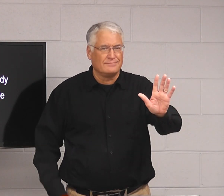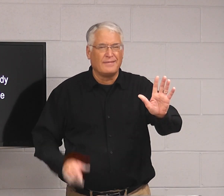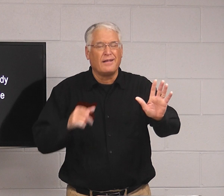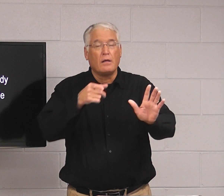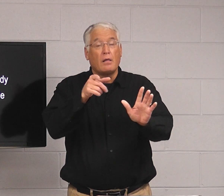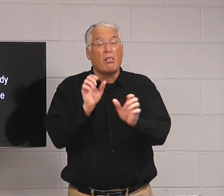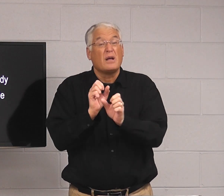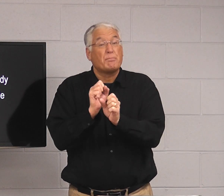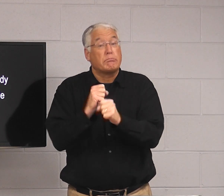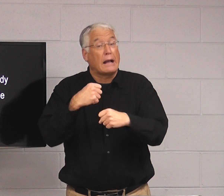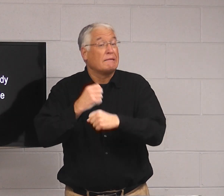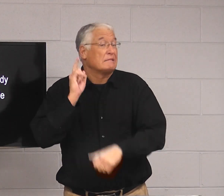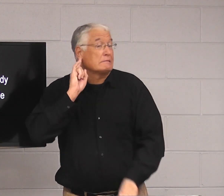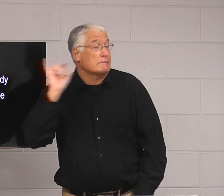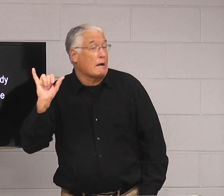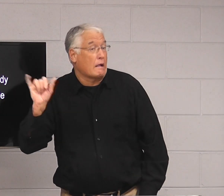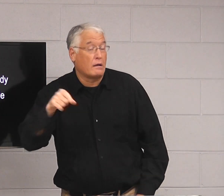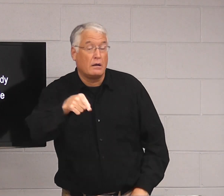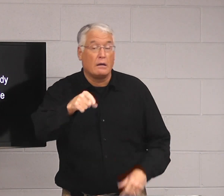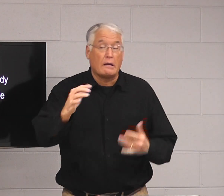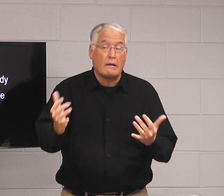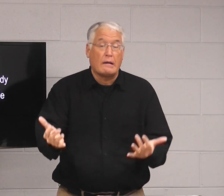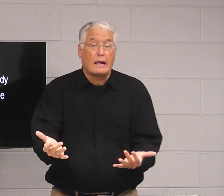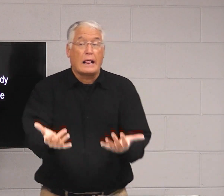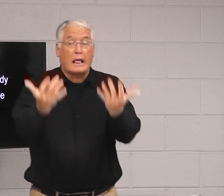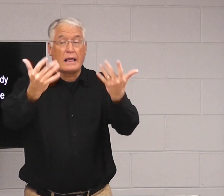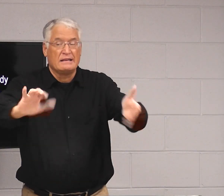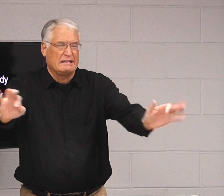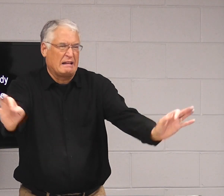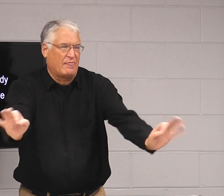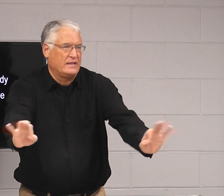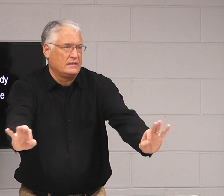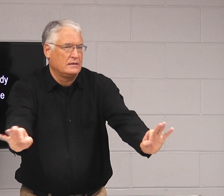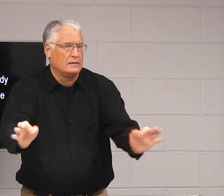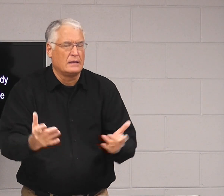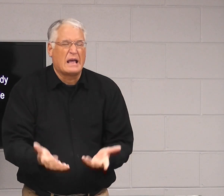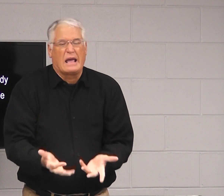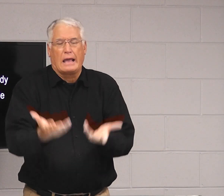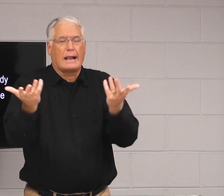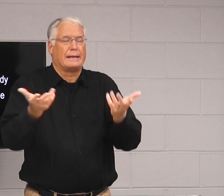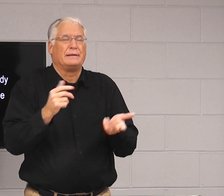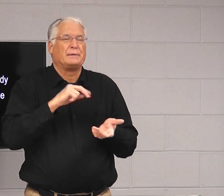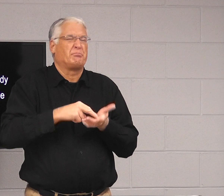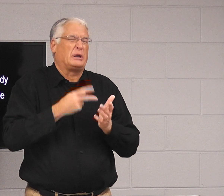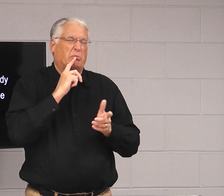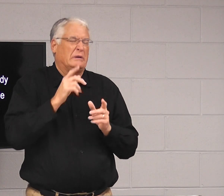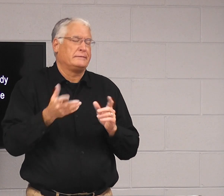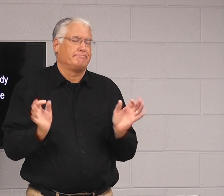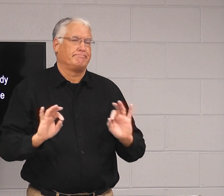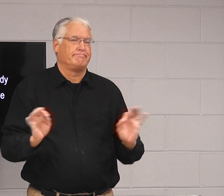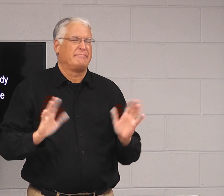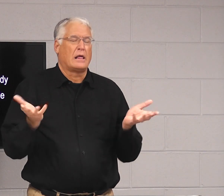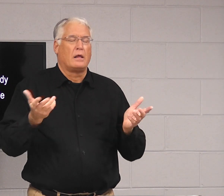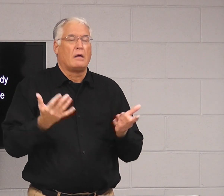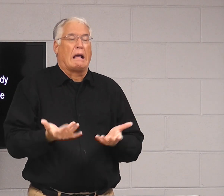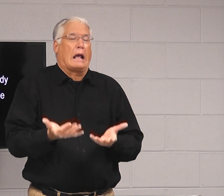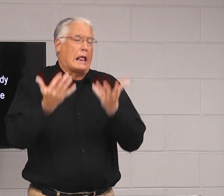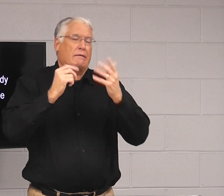somebody, damn you, that makes it sound like hell is no big deal. Like, it's just simple.